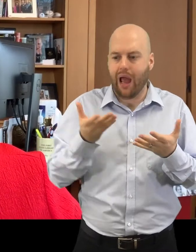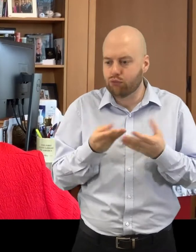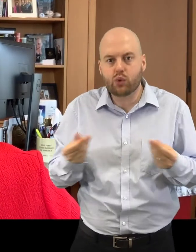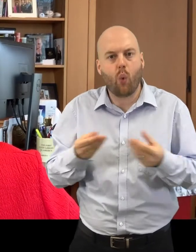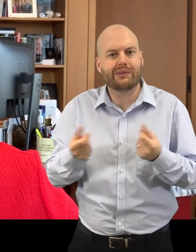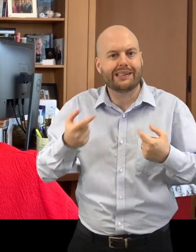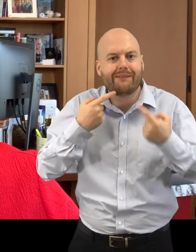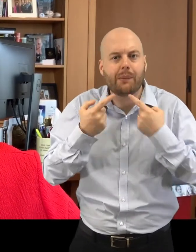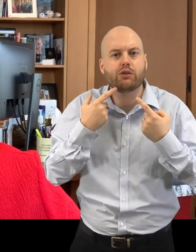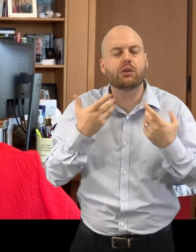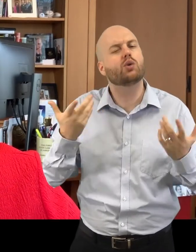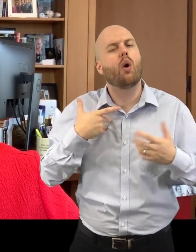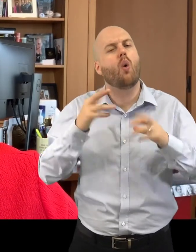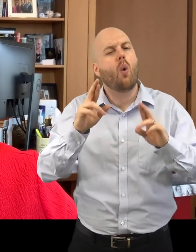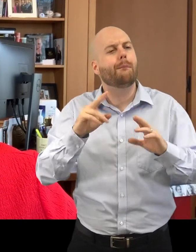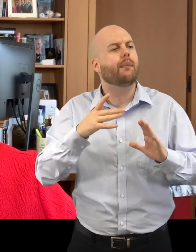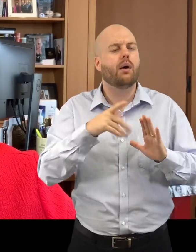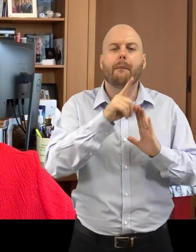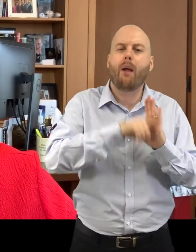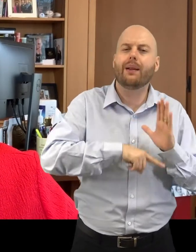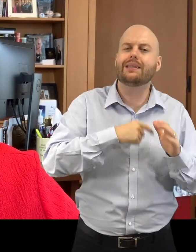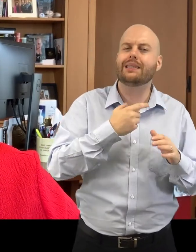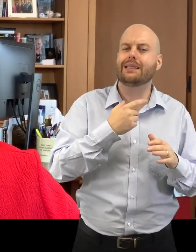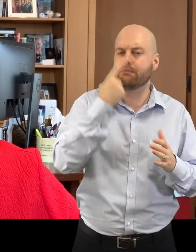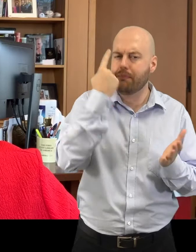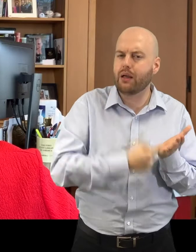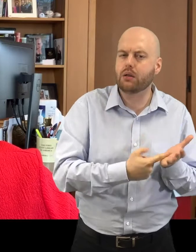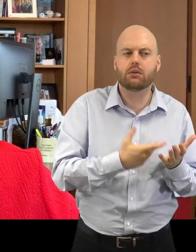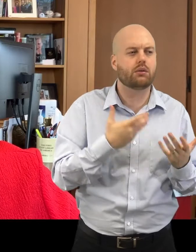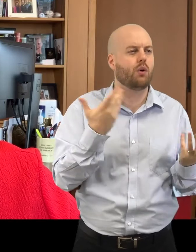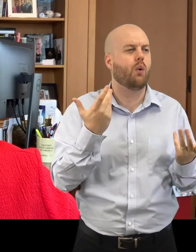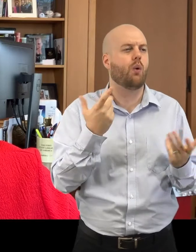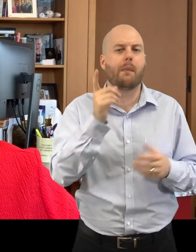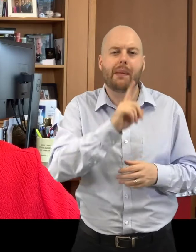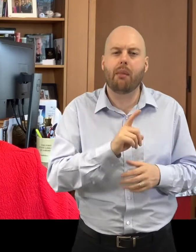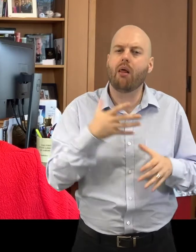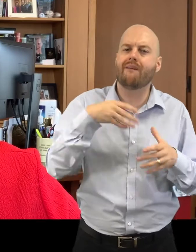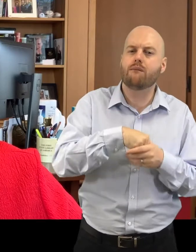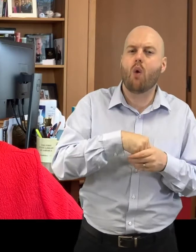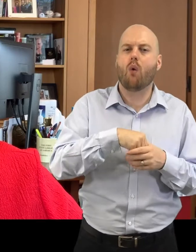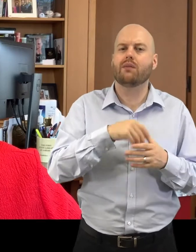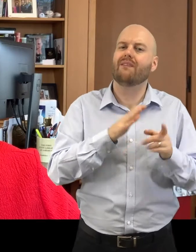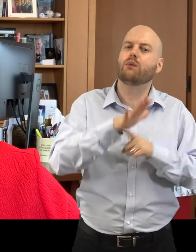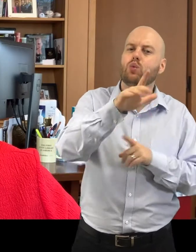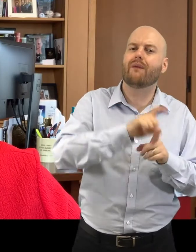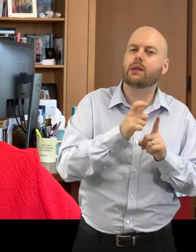hope that policymakers and people who are involved in thinking about the future of communities